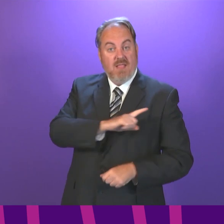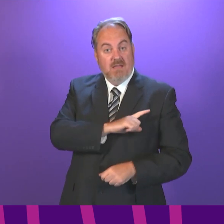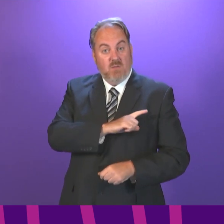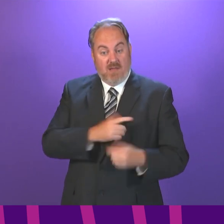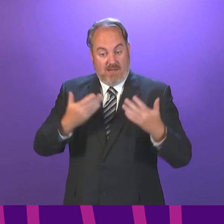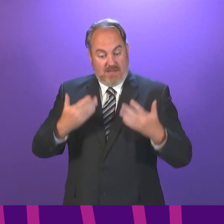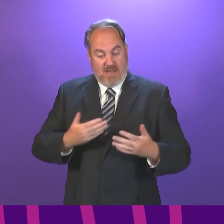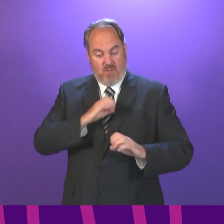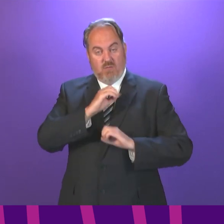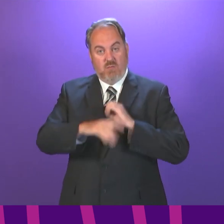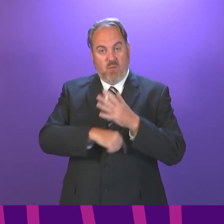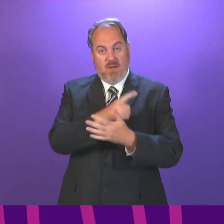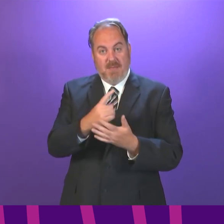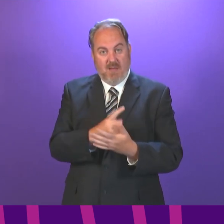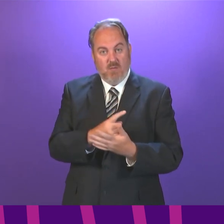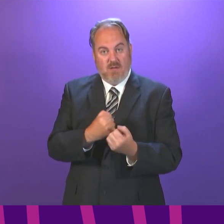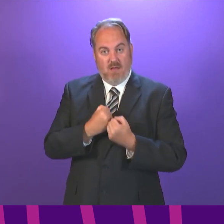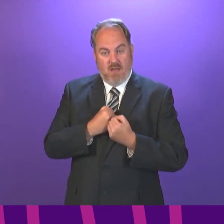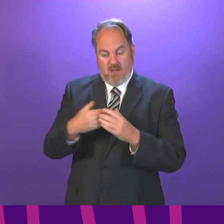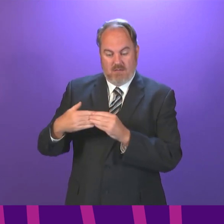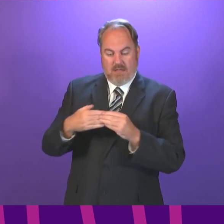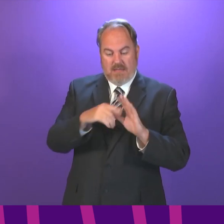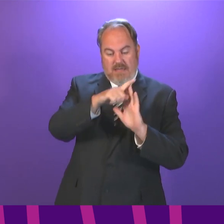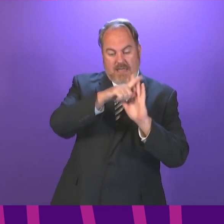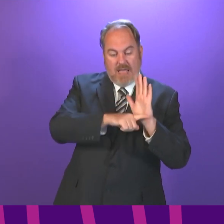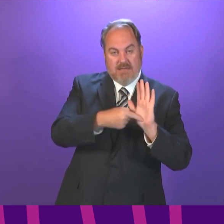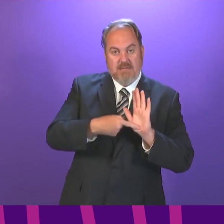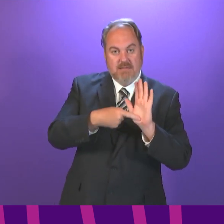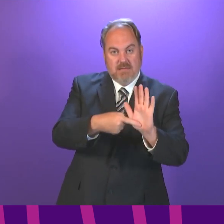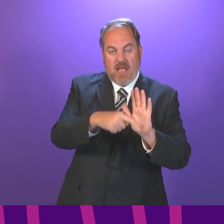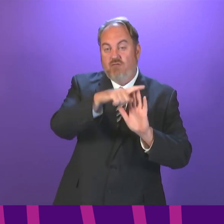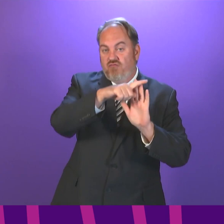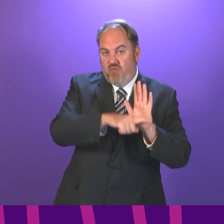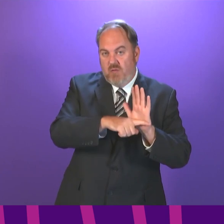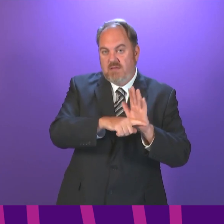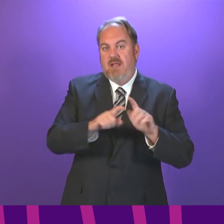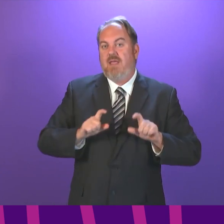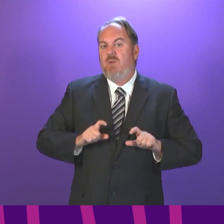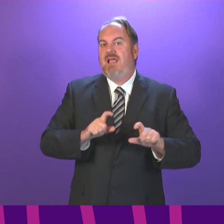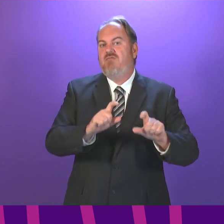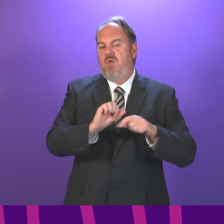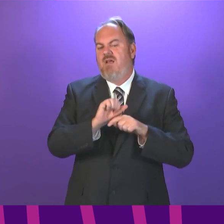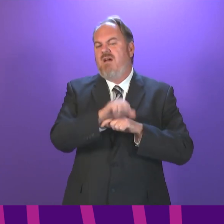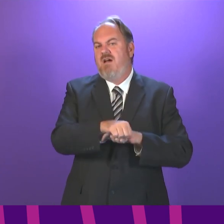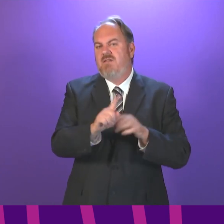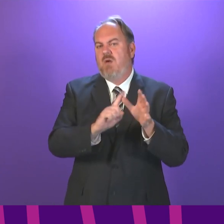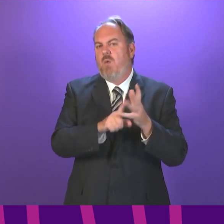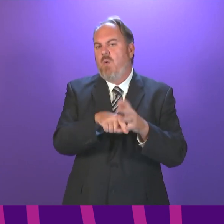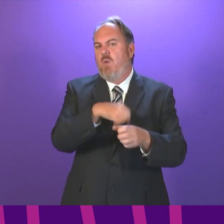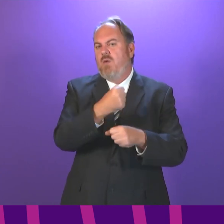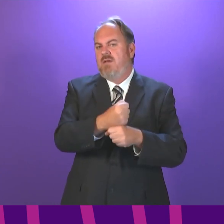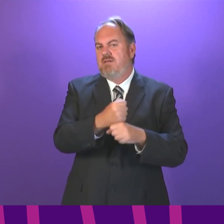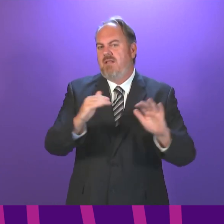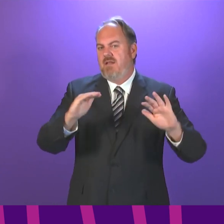focus on the protections and guidance that will remain in place after August 9. Firstly, it will